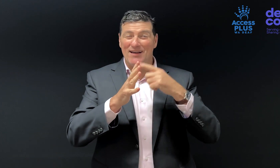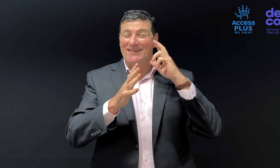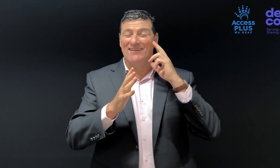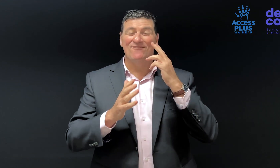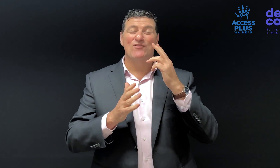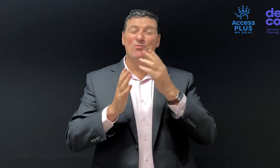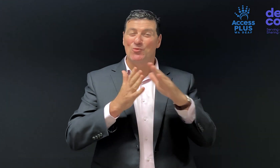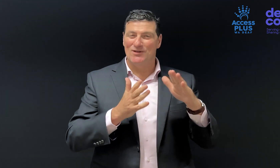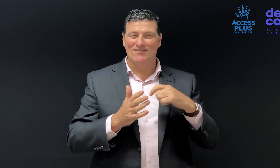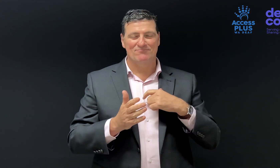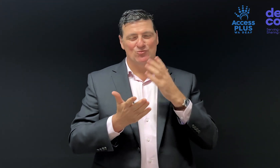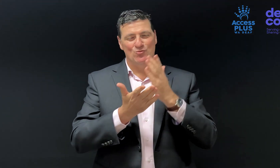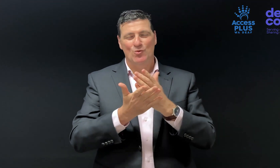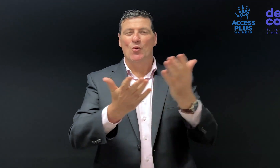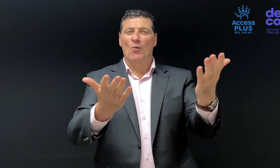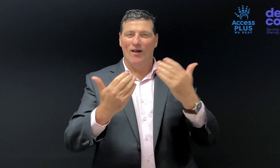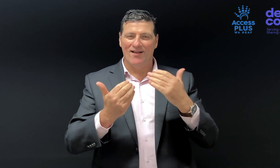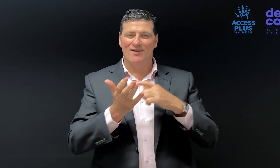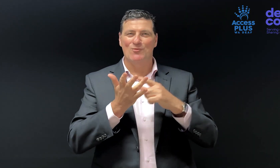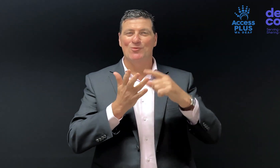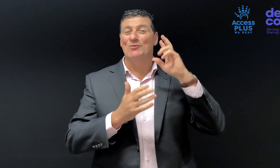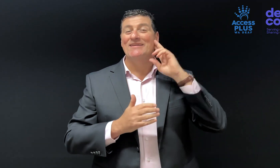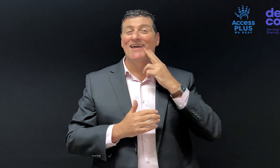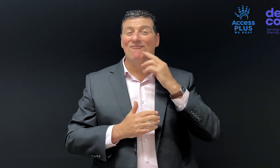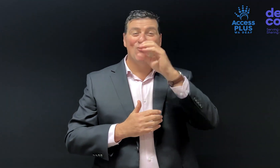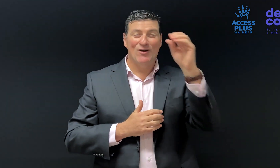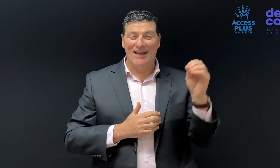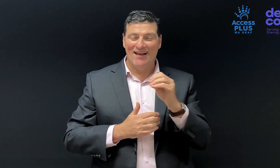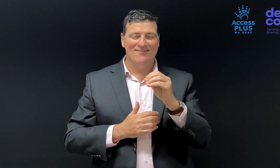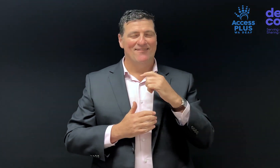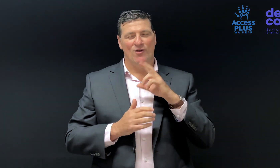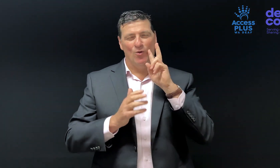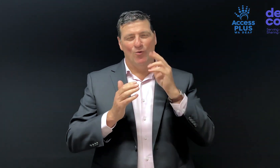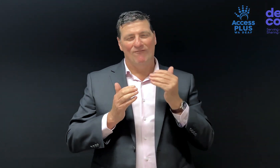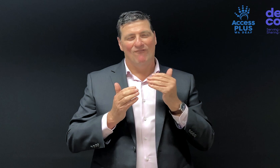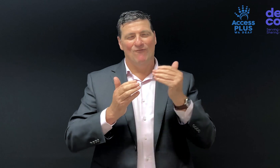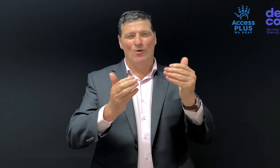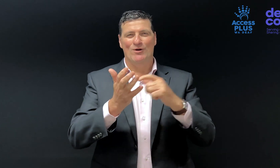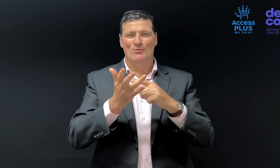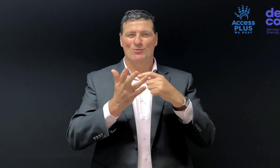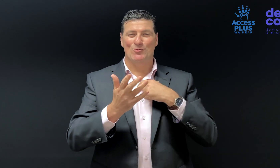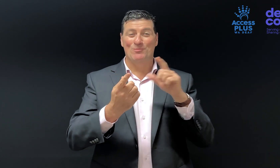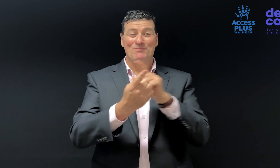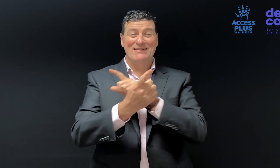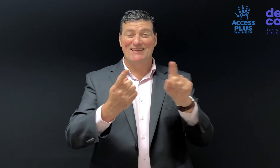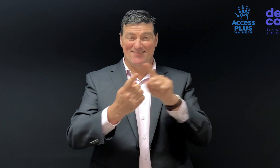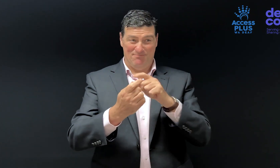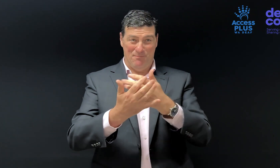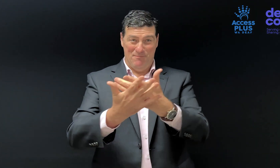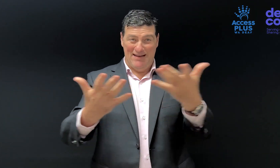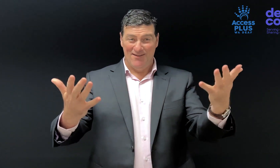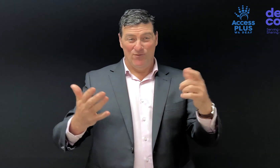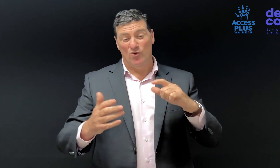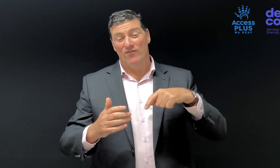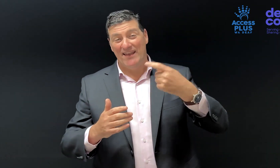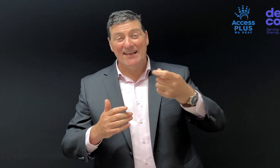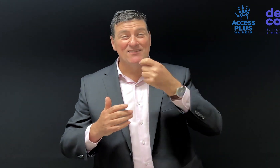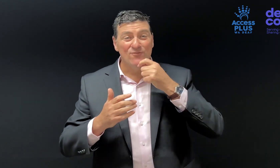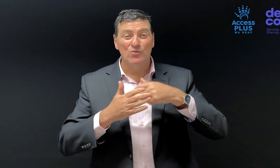To the Western Australian Deaf community, welcome to Deaf Connect, and I look forward to meeting with you over the next few